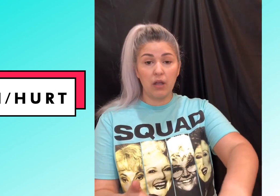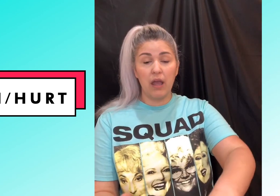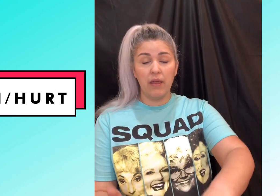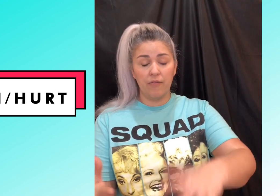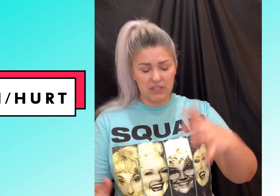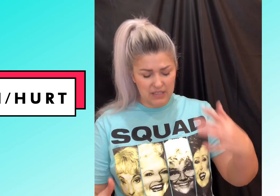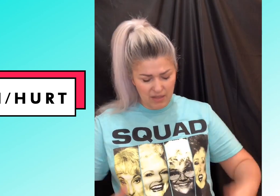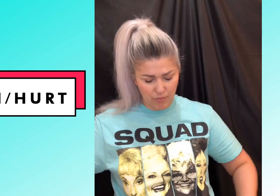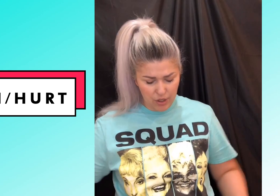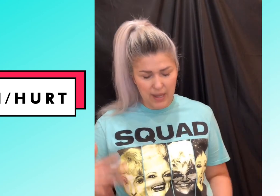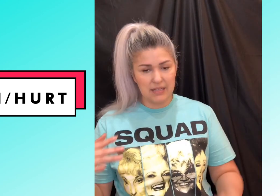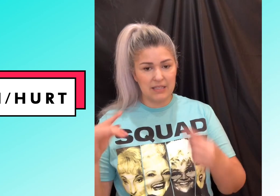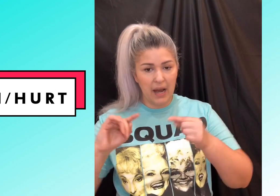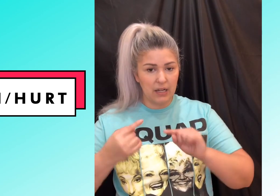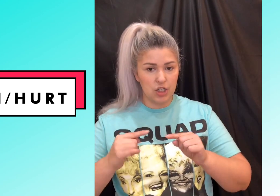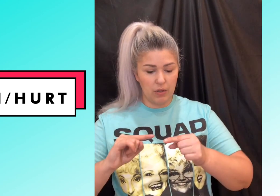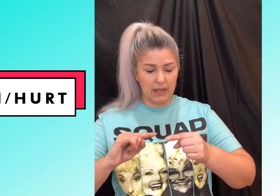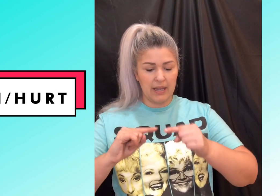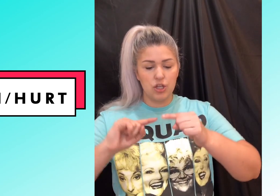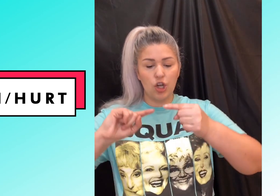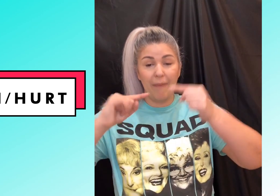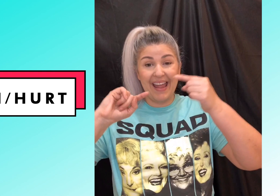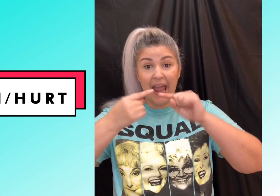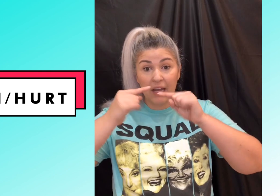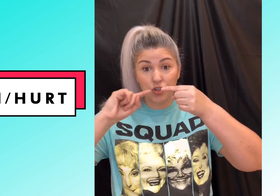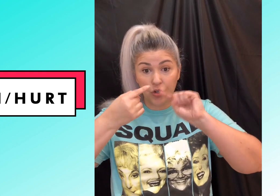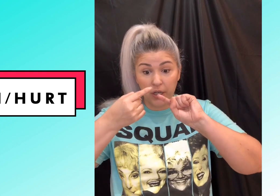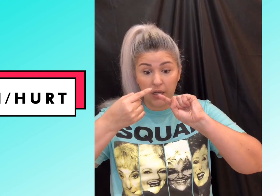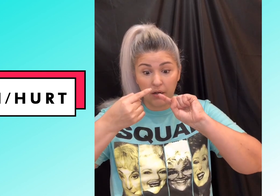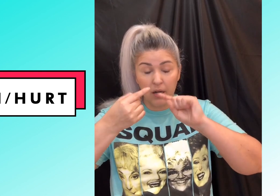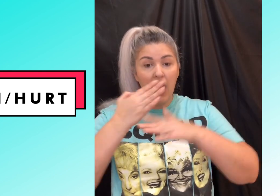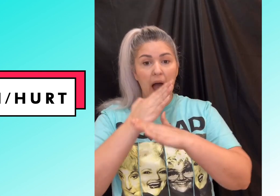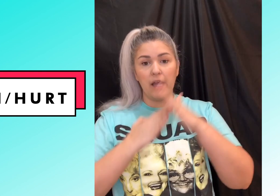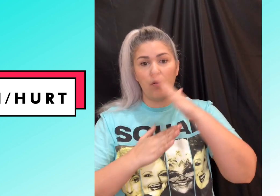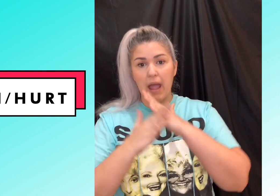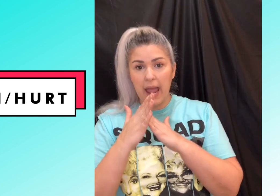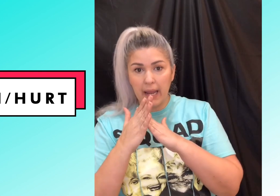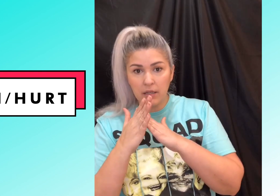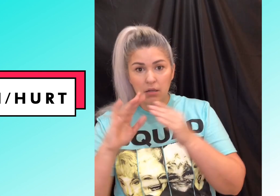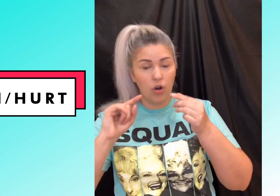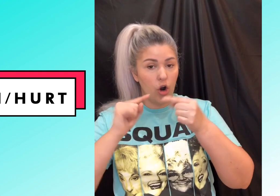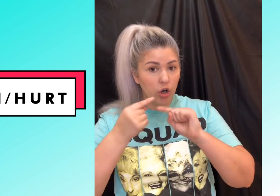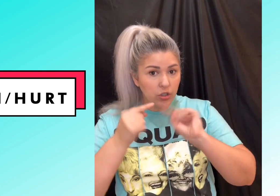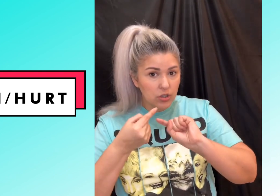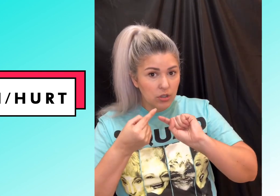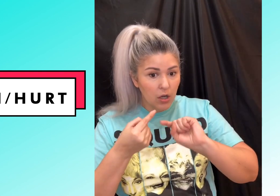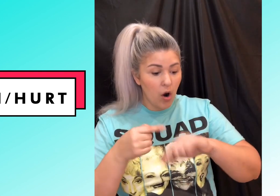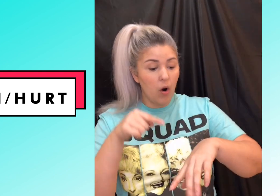and then if it's something where you can't sign it and show it like I can't show my hand is hurting here I can go hand hurt or